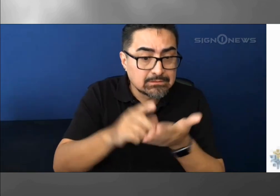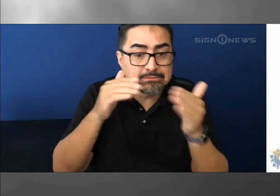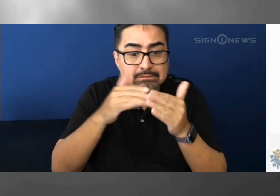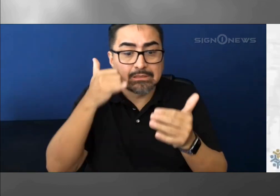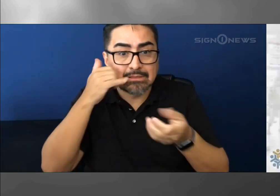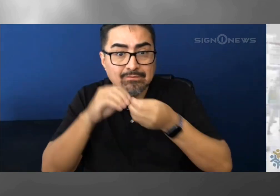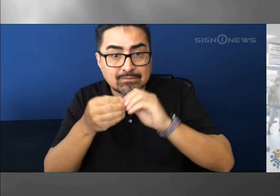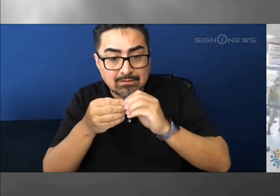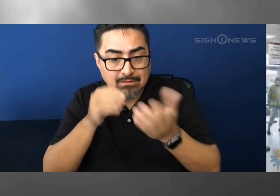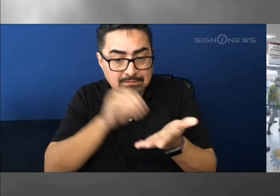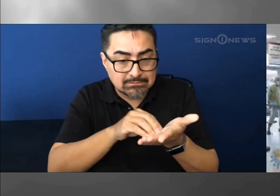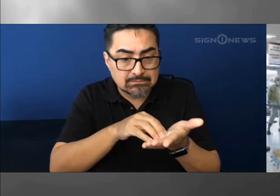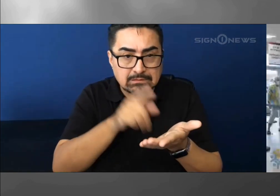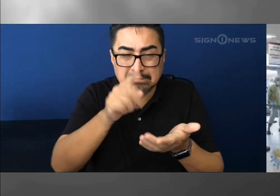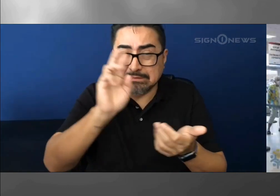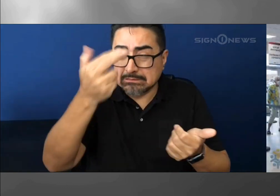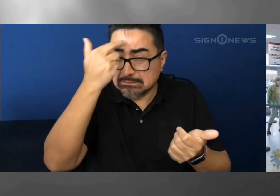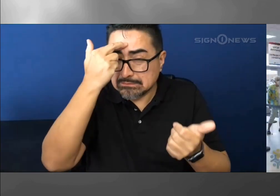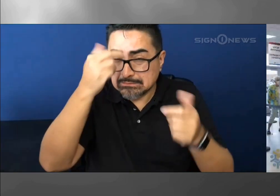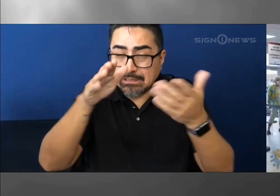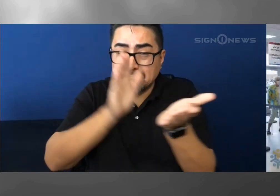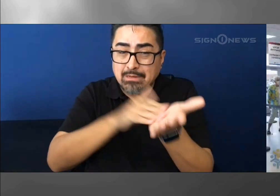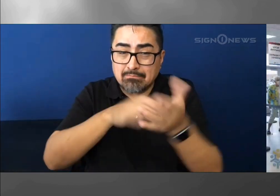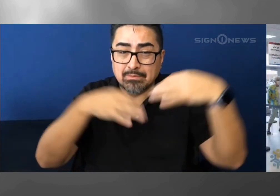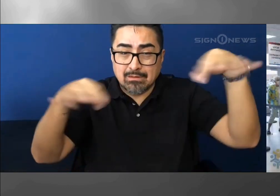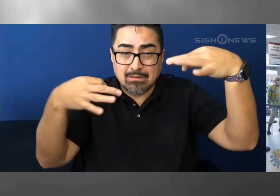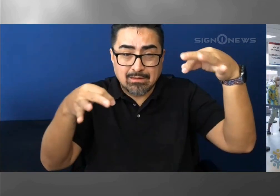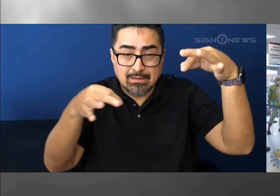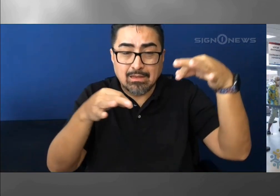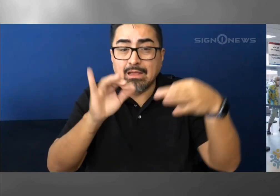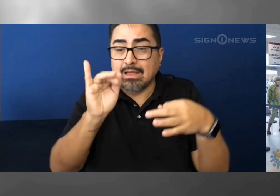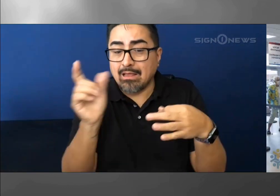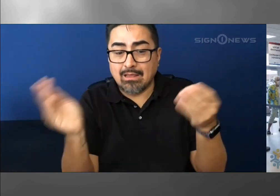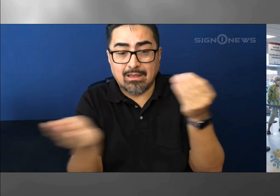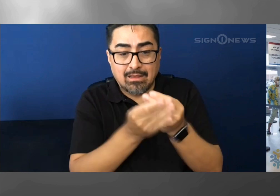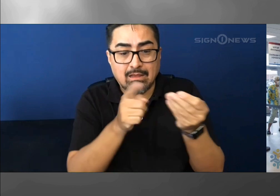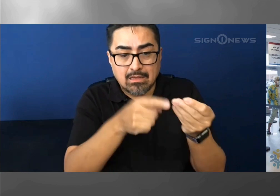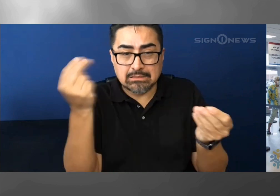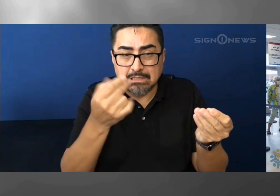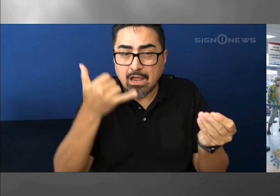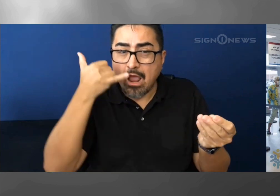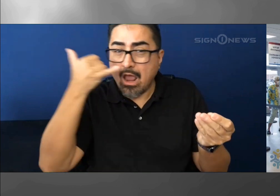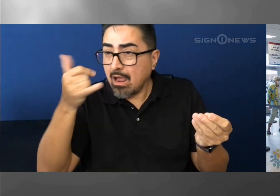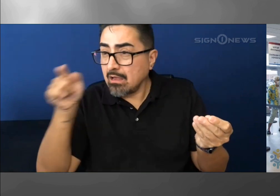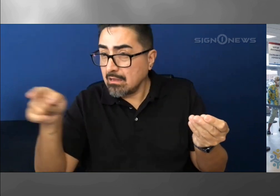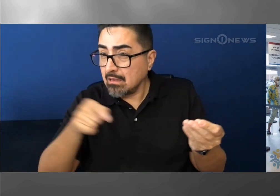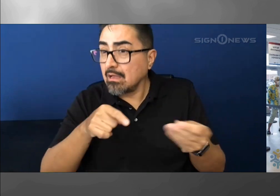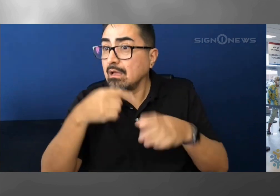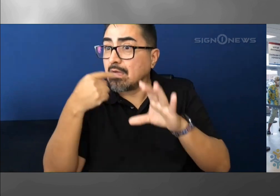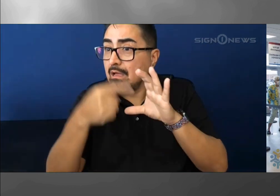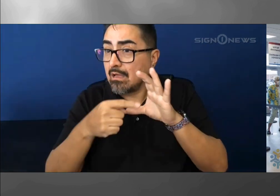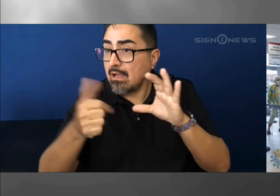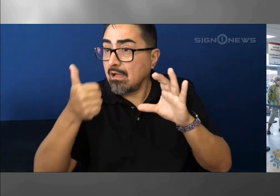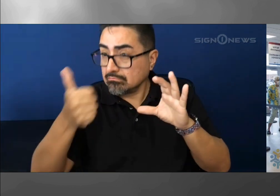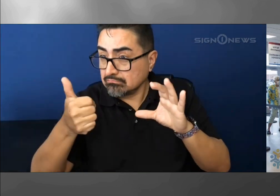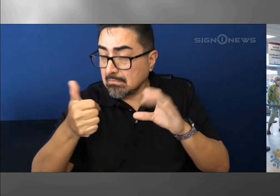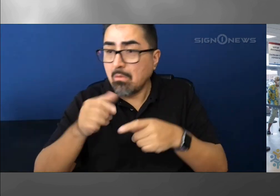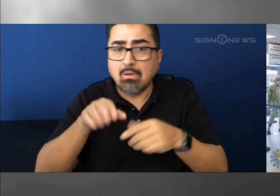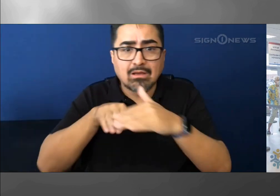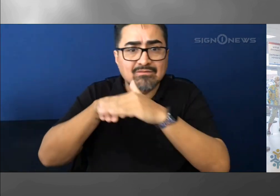and the copy of your ID need to be sent to your local elections office. You can send it